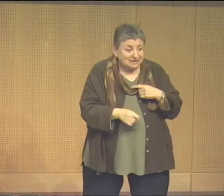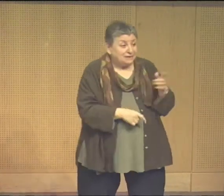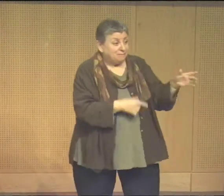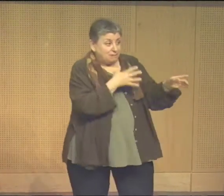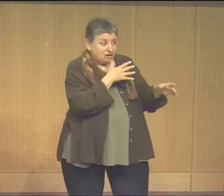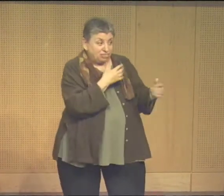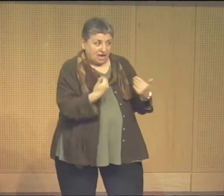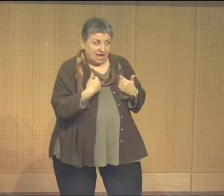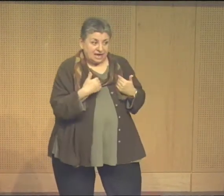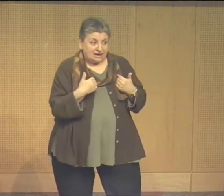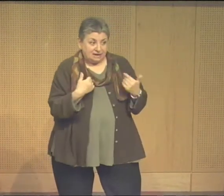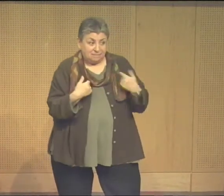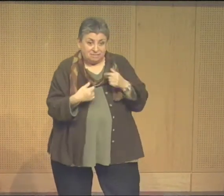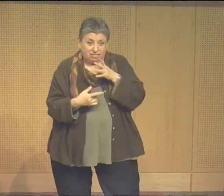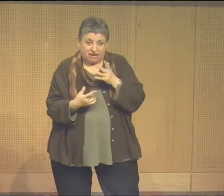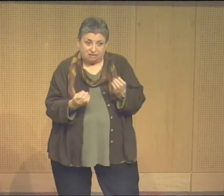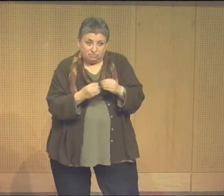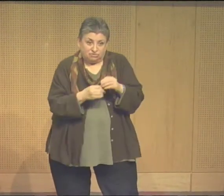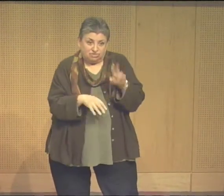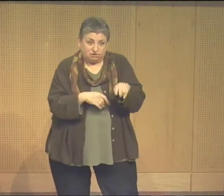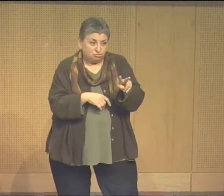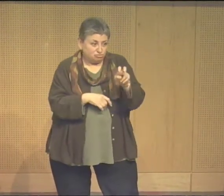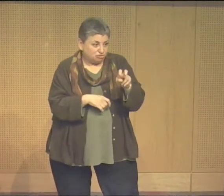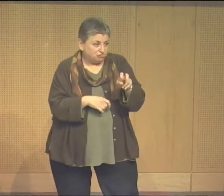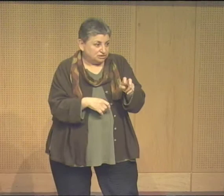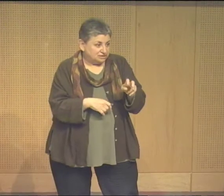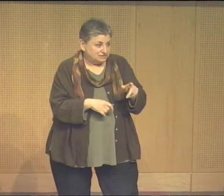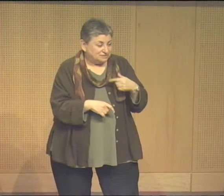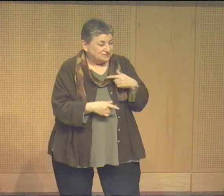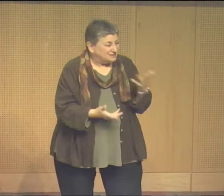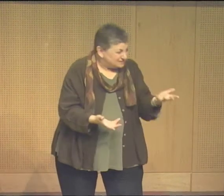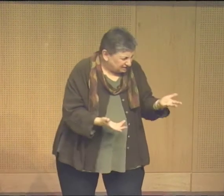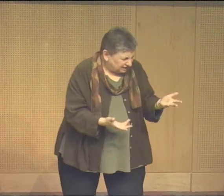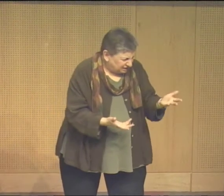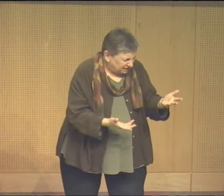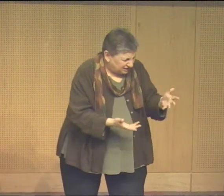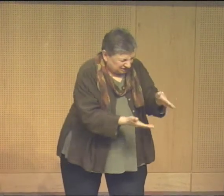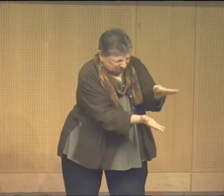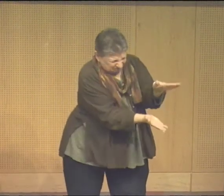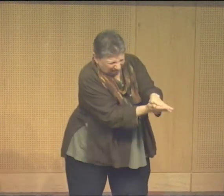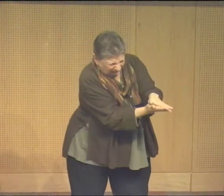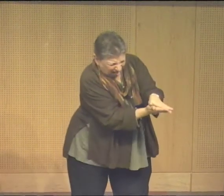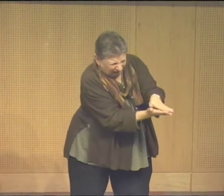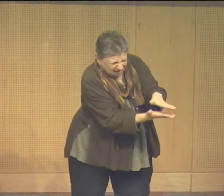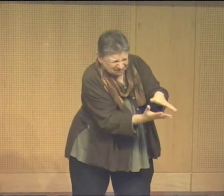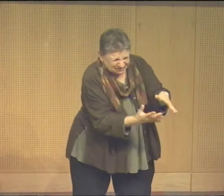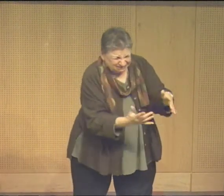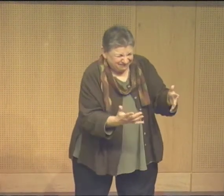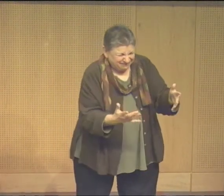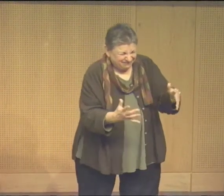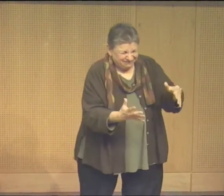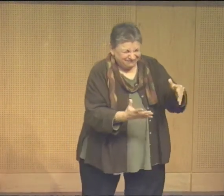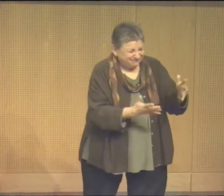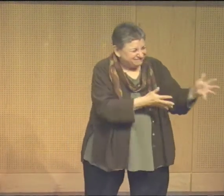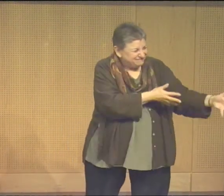envelopes to if we could have pictures of them. And most of them said that they had thrown them out. And I'm talking 200, 300 envelopes.